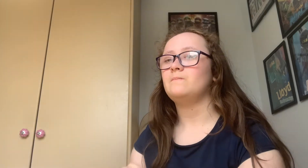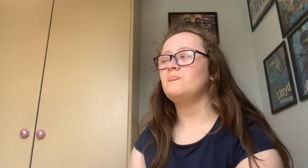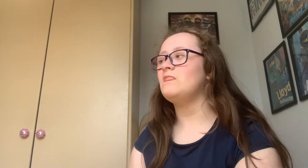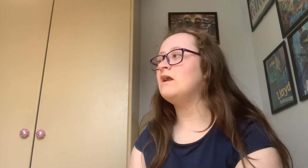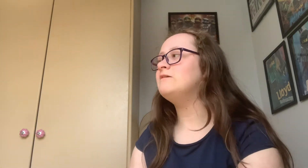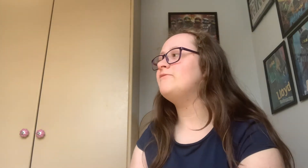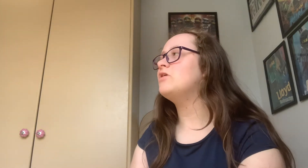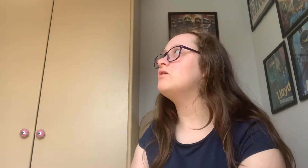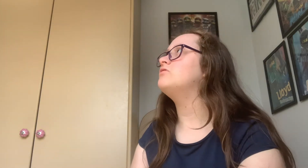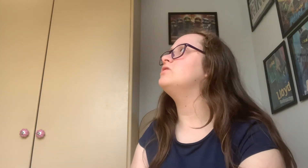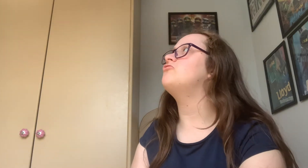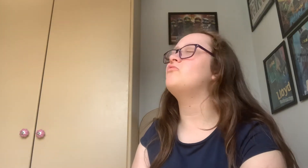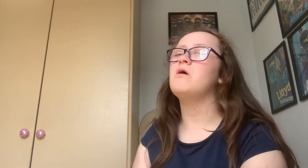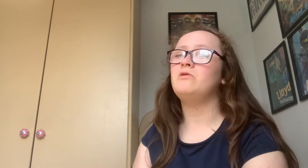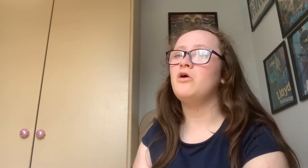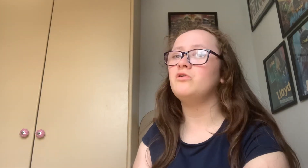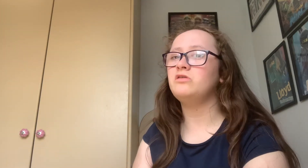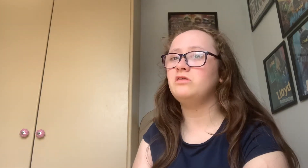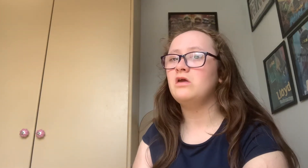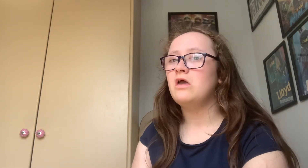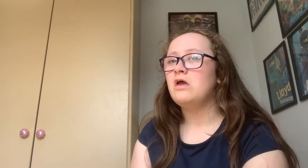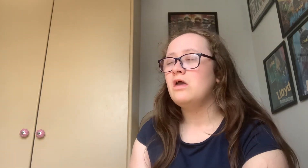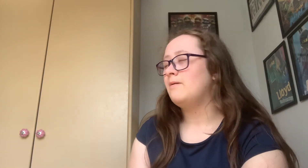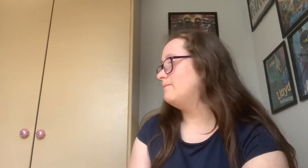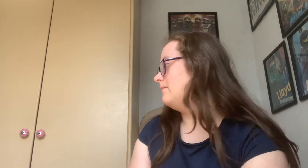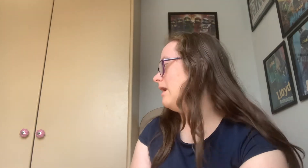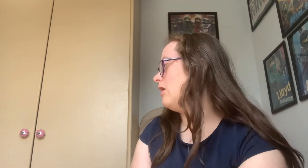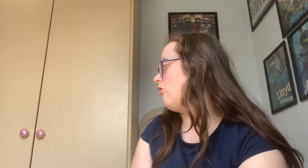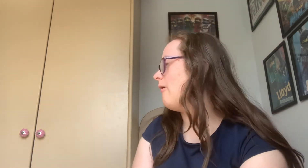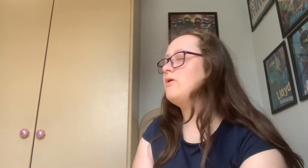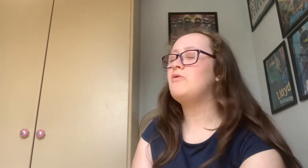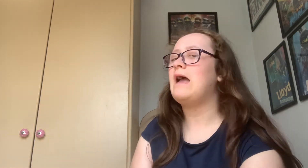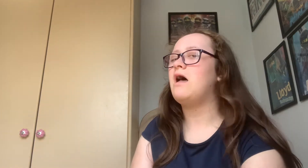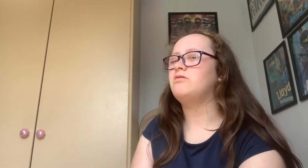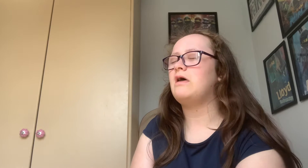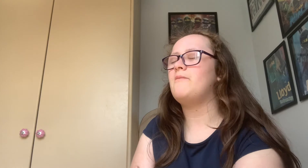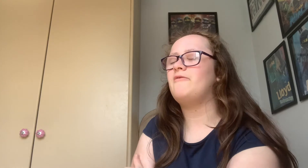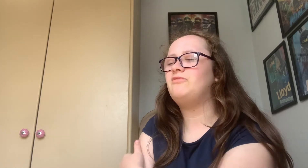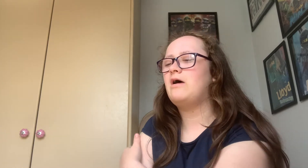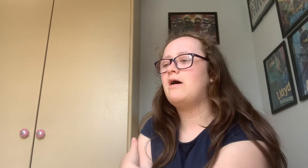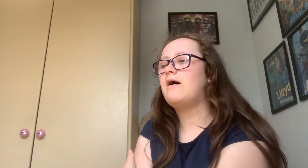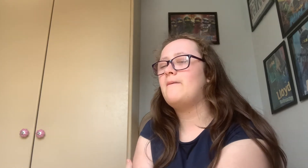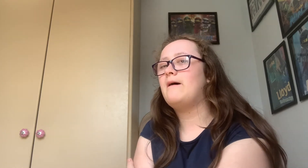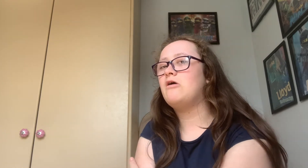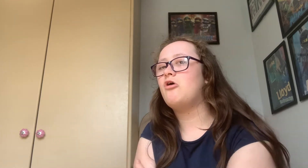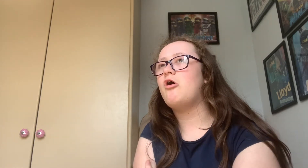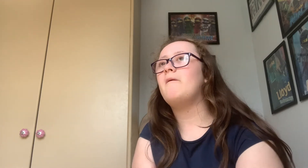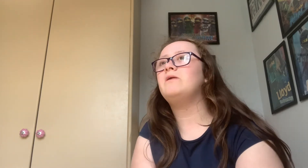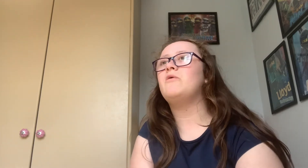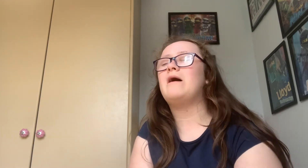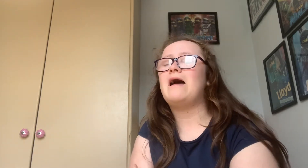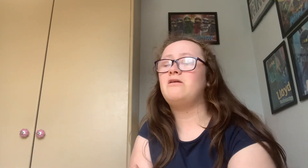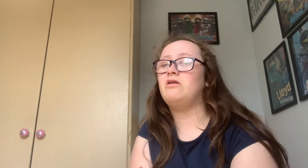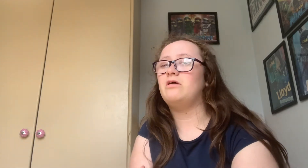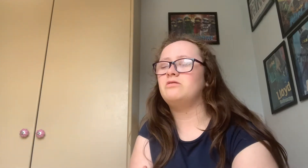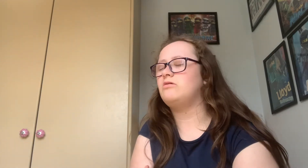And if you guys are new to Roblox I hope you get some of that. I hope you Sorry,